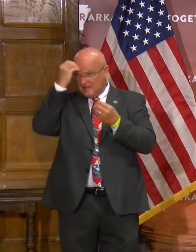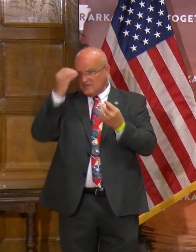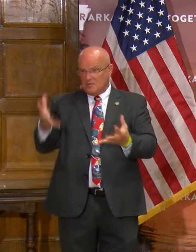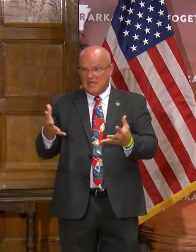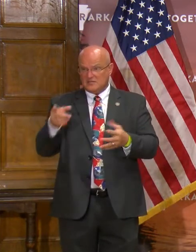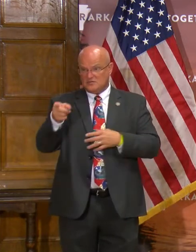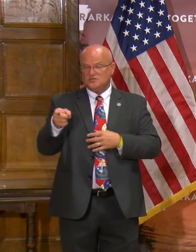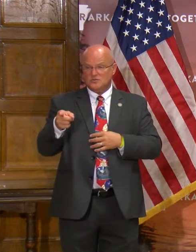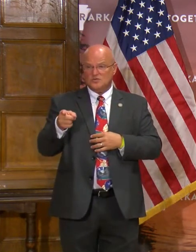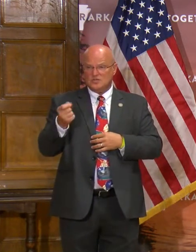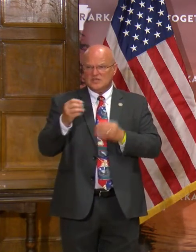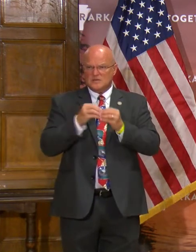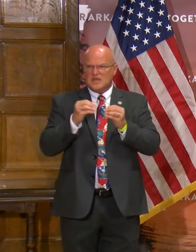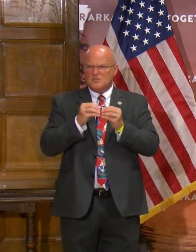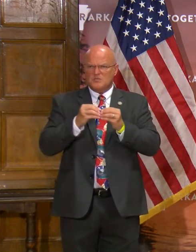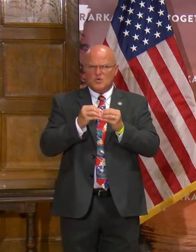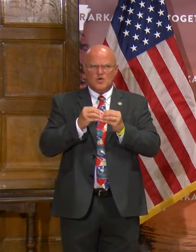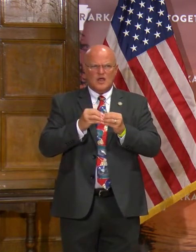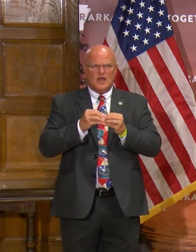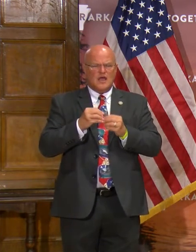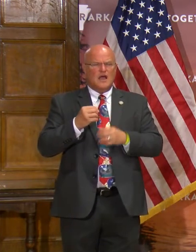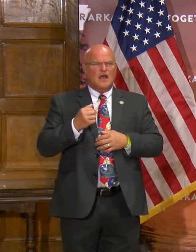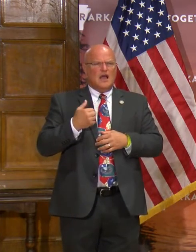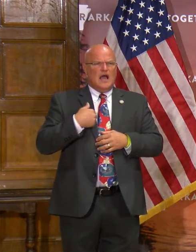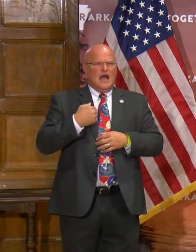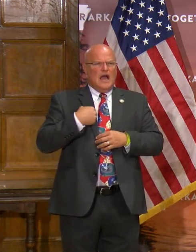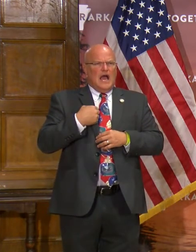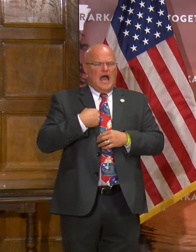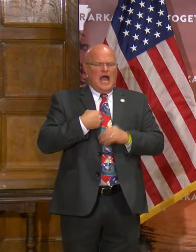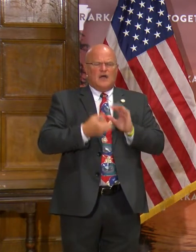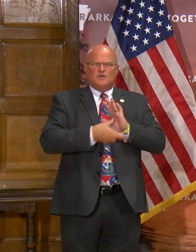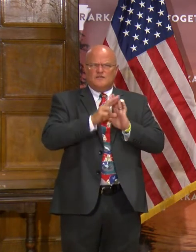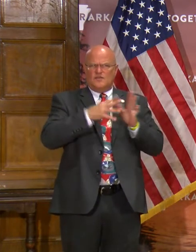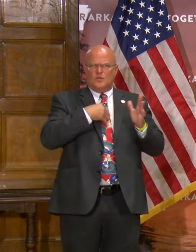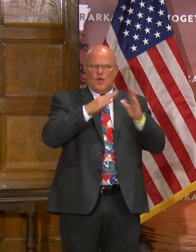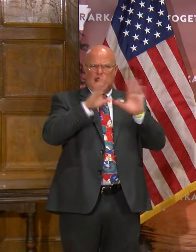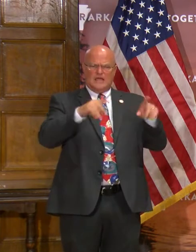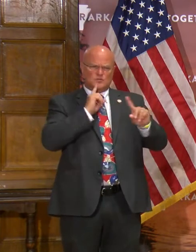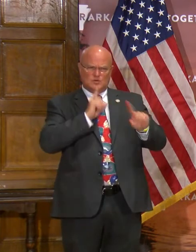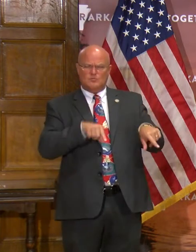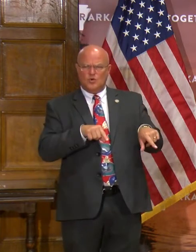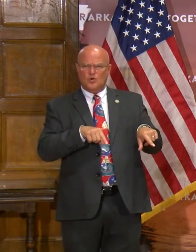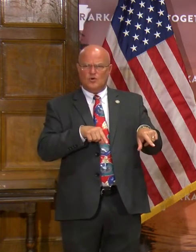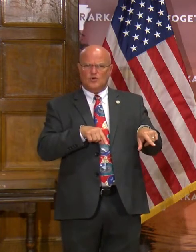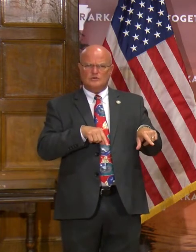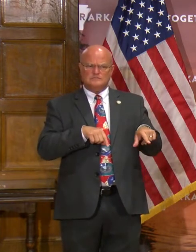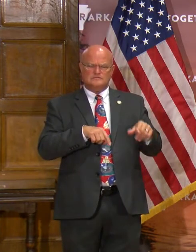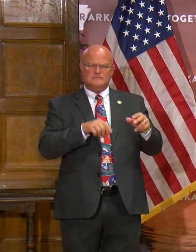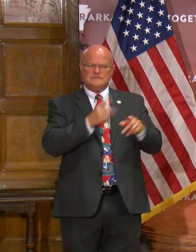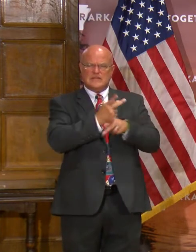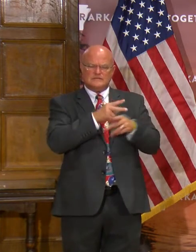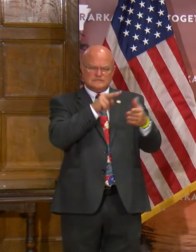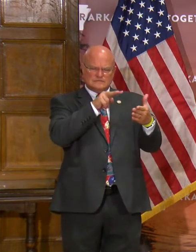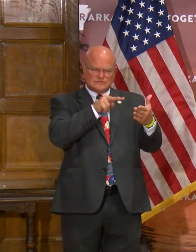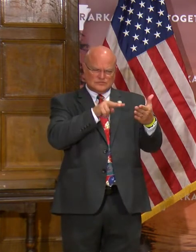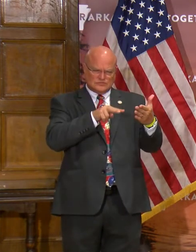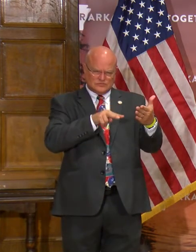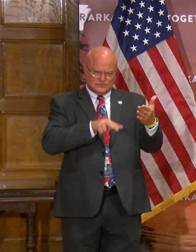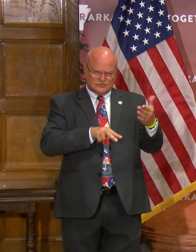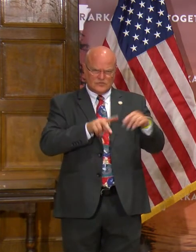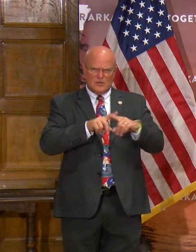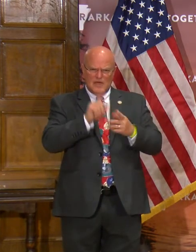information to you a little bit more. I reviewed the White House report carefully, but that